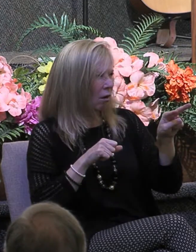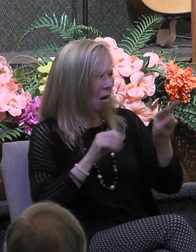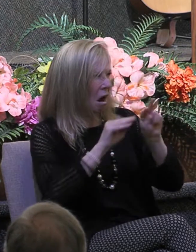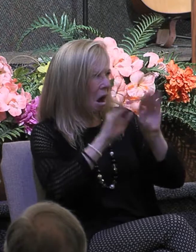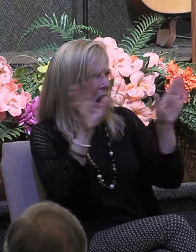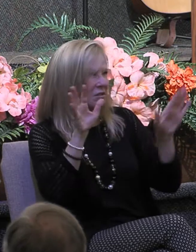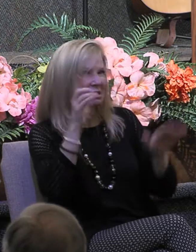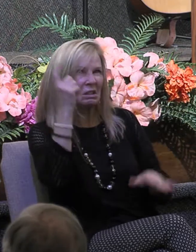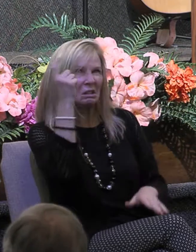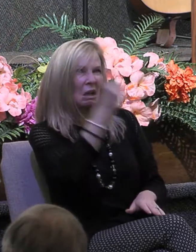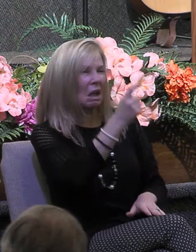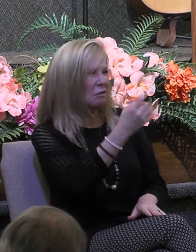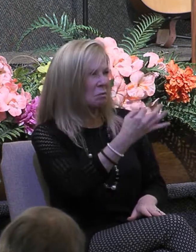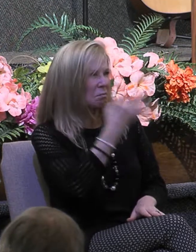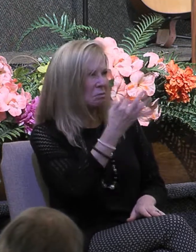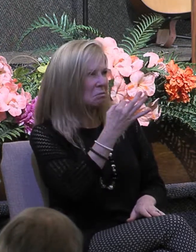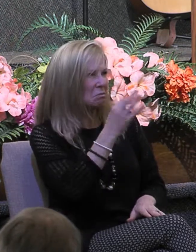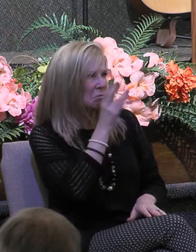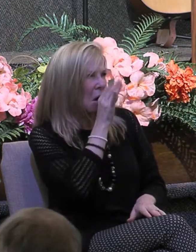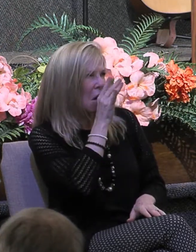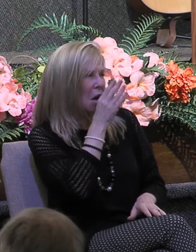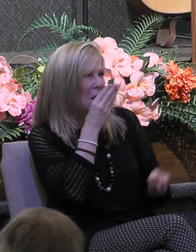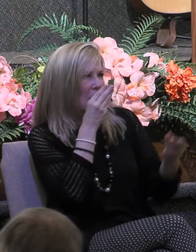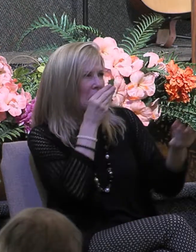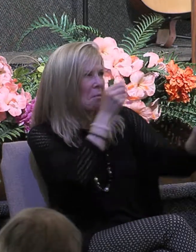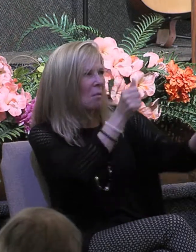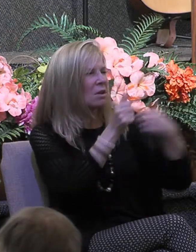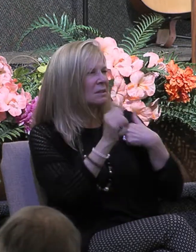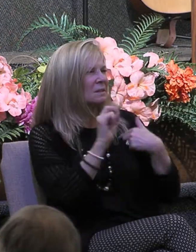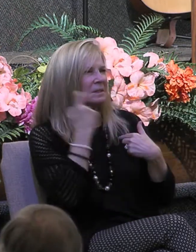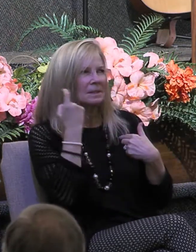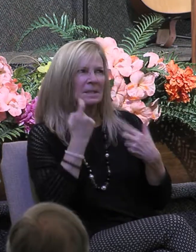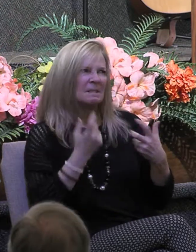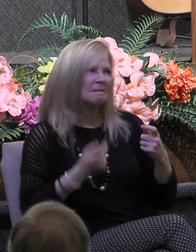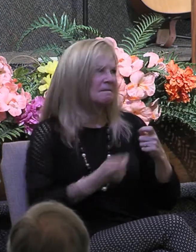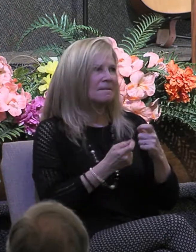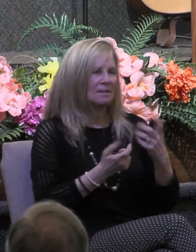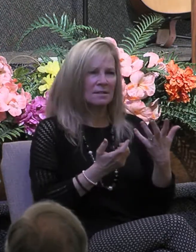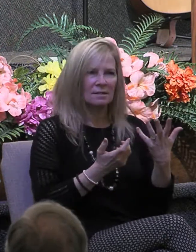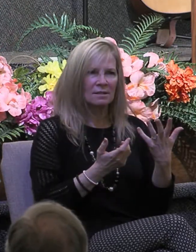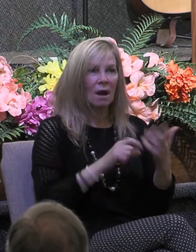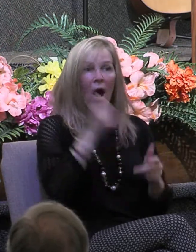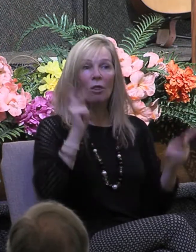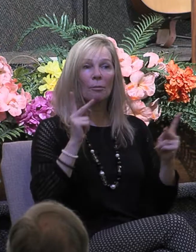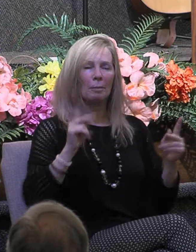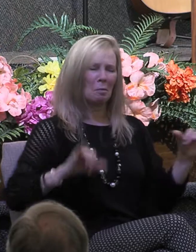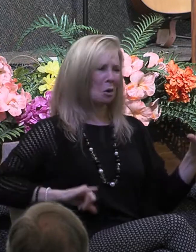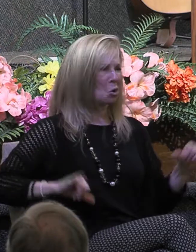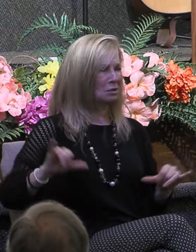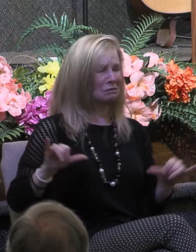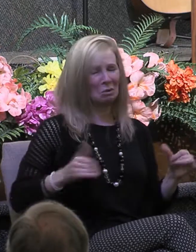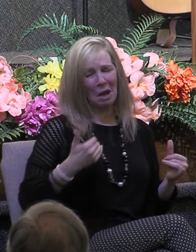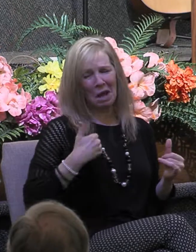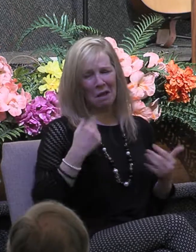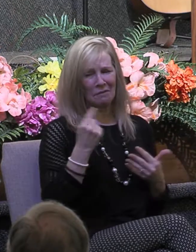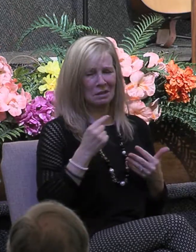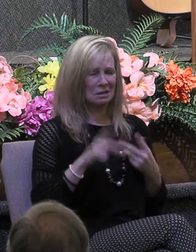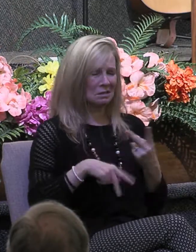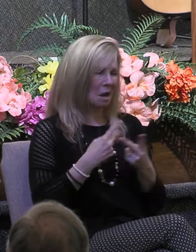high-profile gifts than they did. Others became boastful and bragging if they had these types of gifts, looking